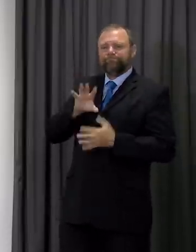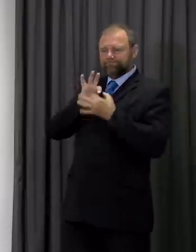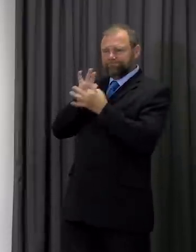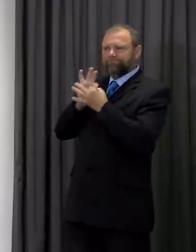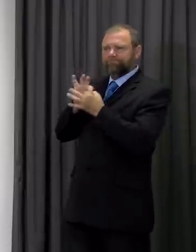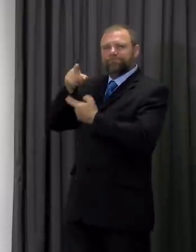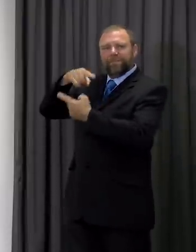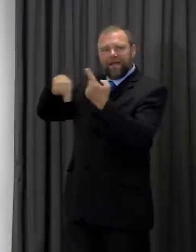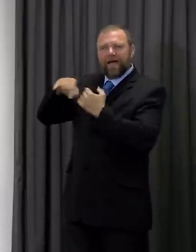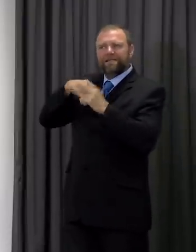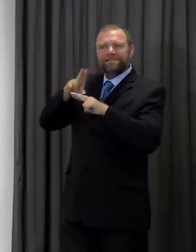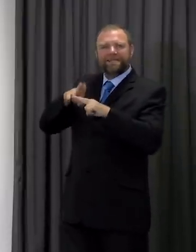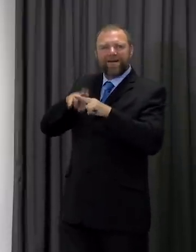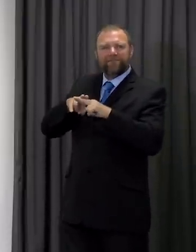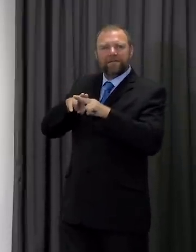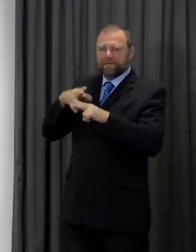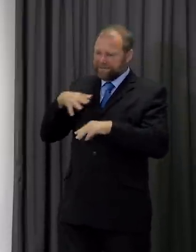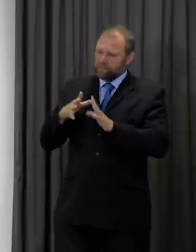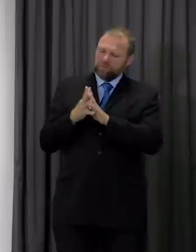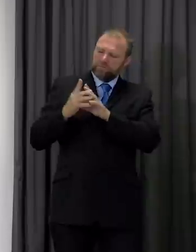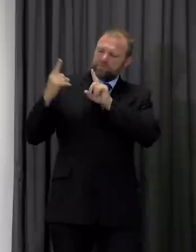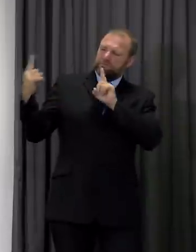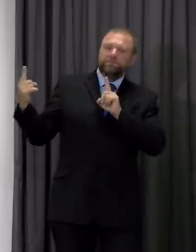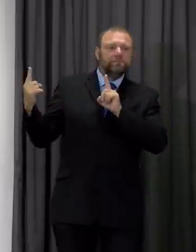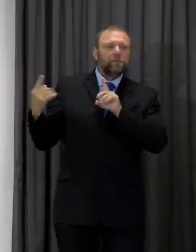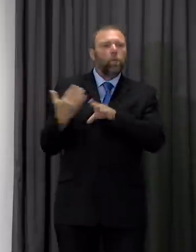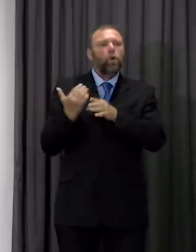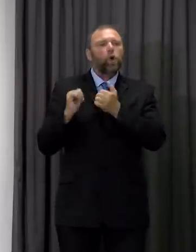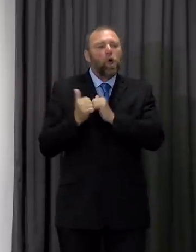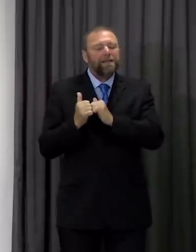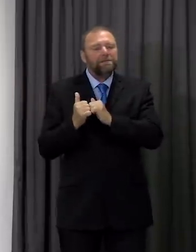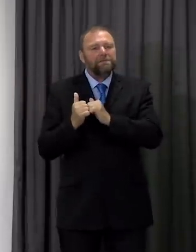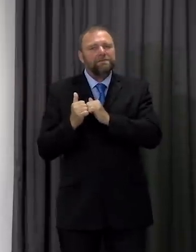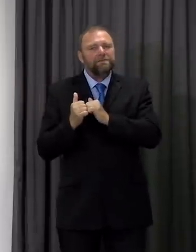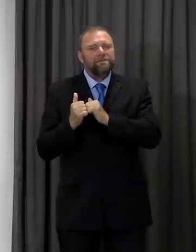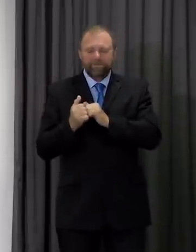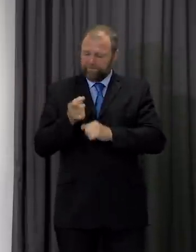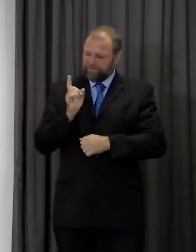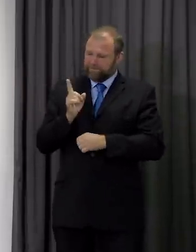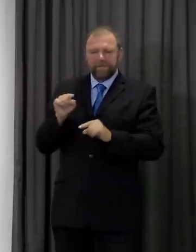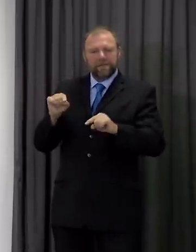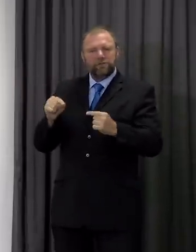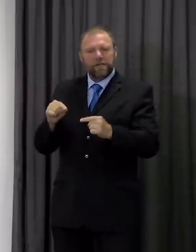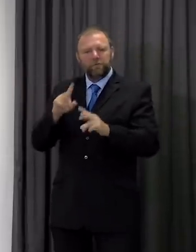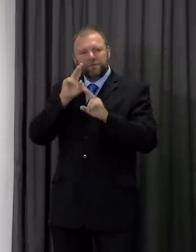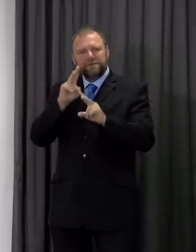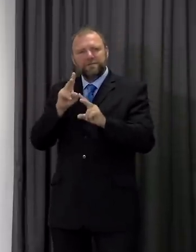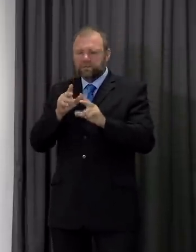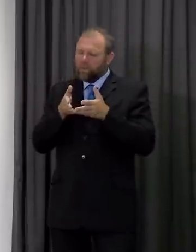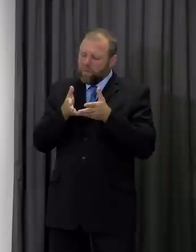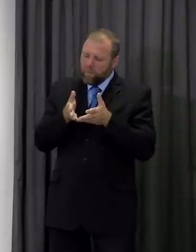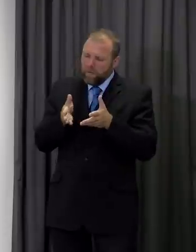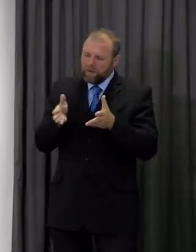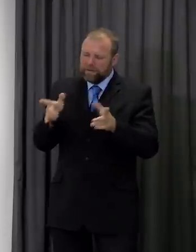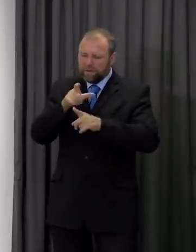and needing to make sure they're socially distancing from their work colleagues and it's the challenges we see with wider community transmission